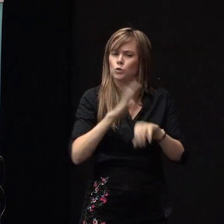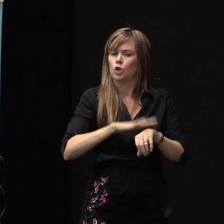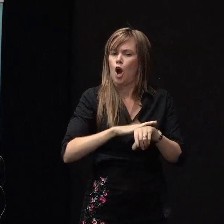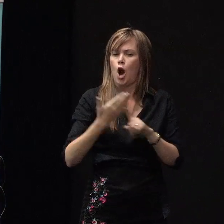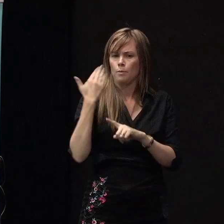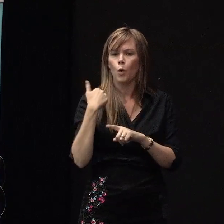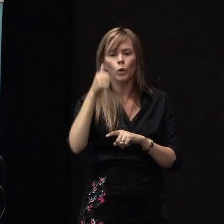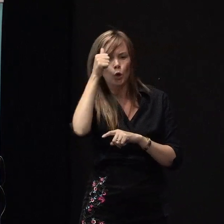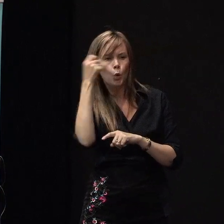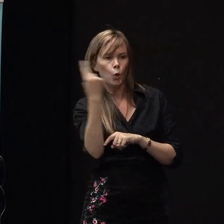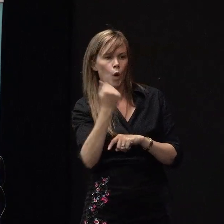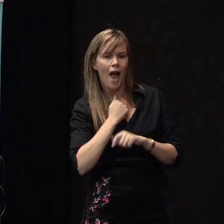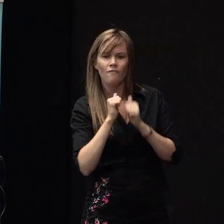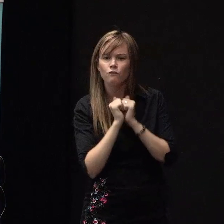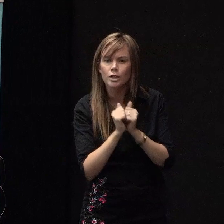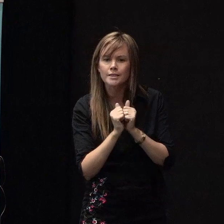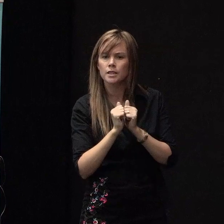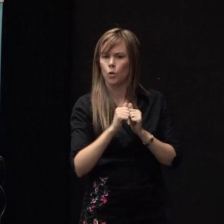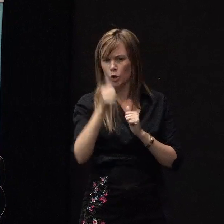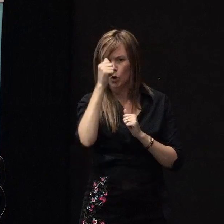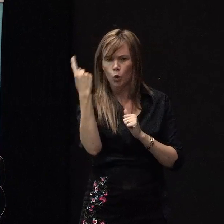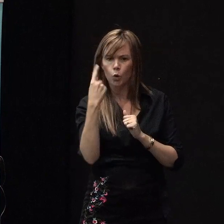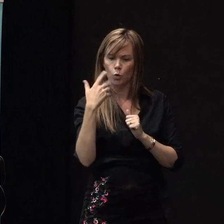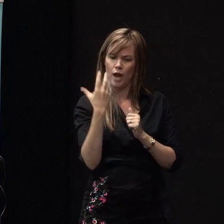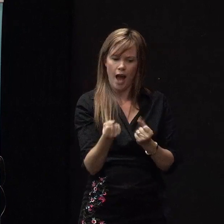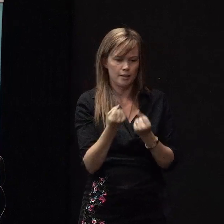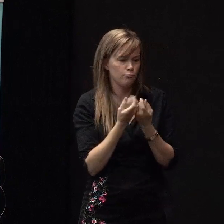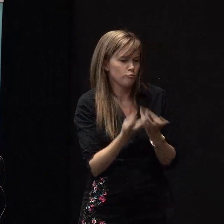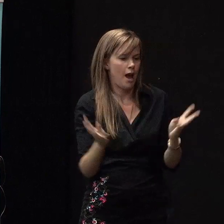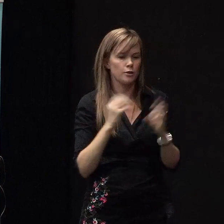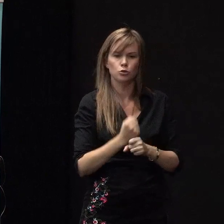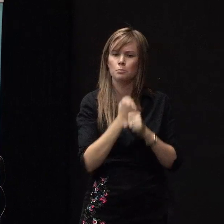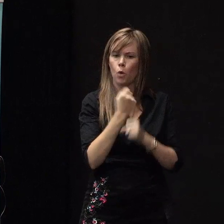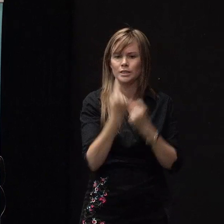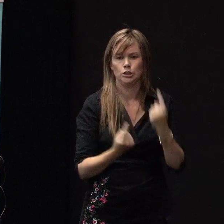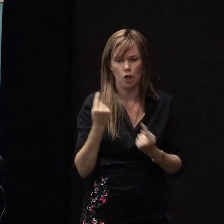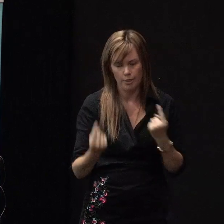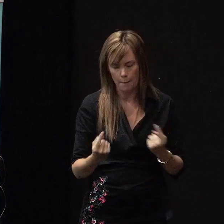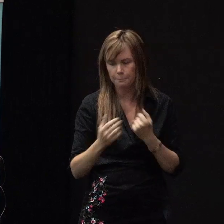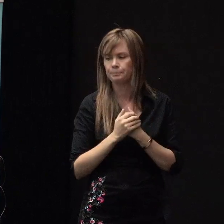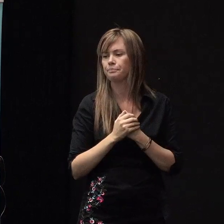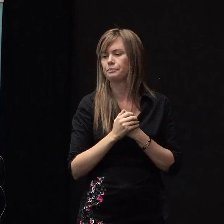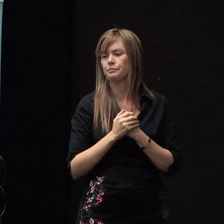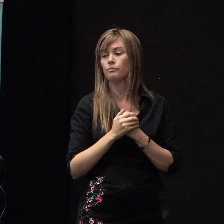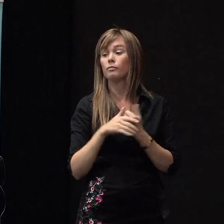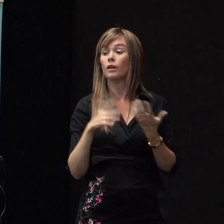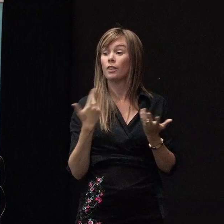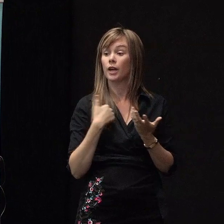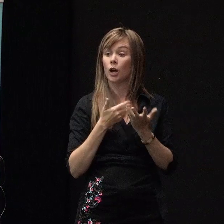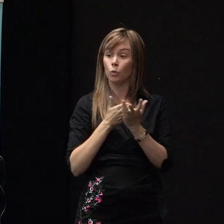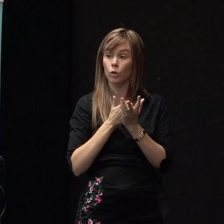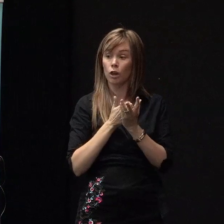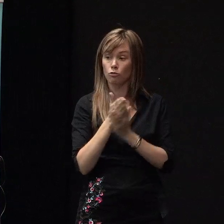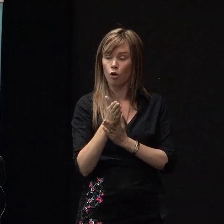knew who our friends were and we knew we could rely on each other. And then we go through a sense that,